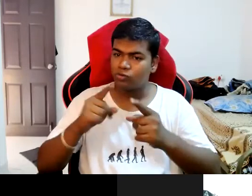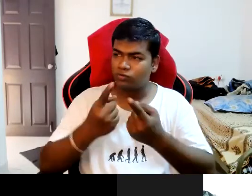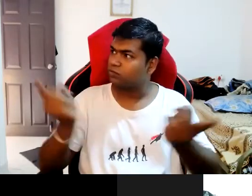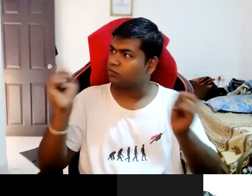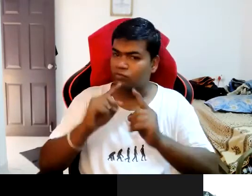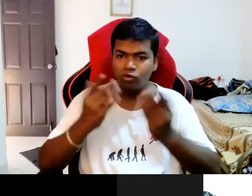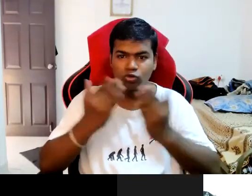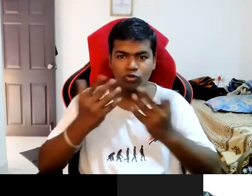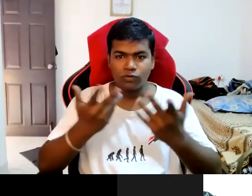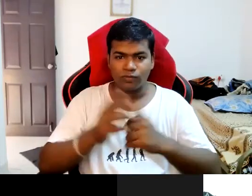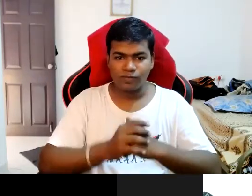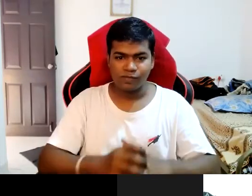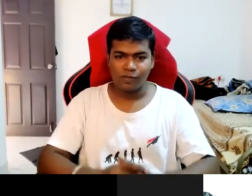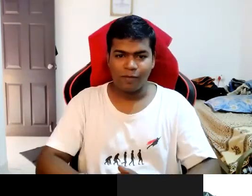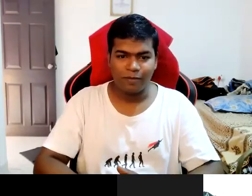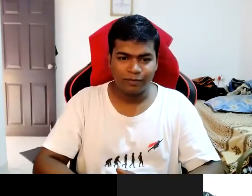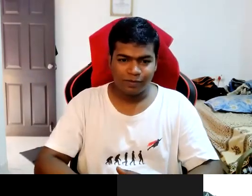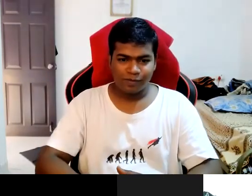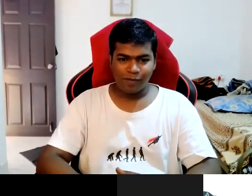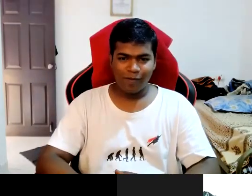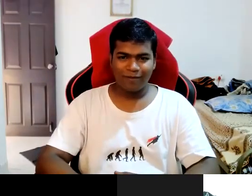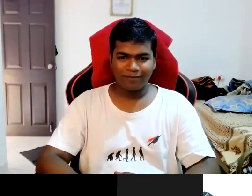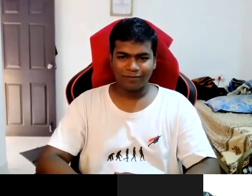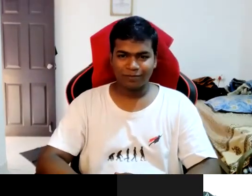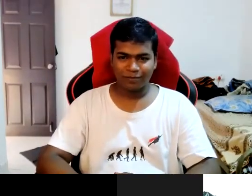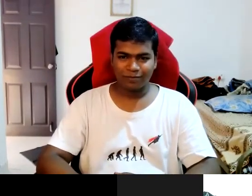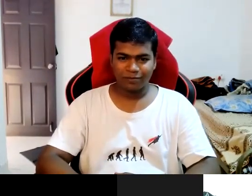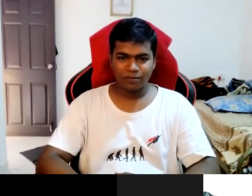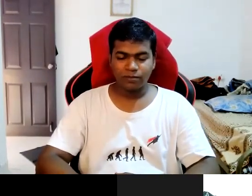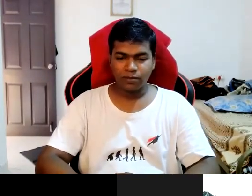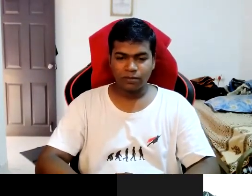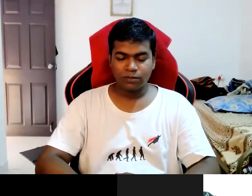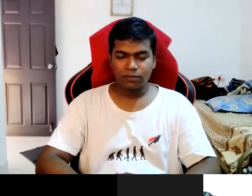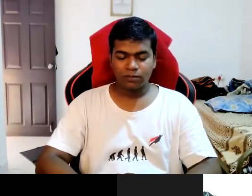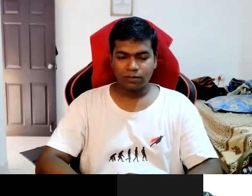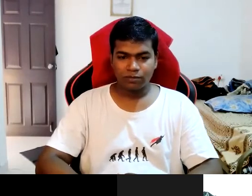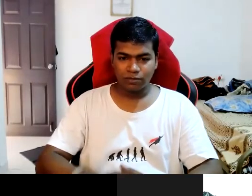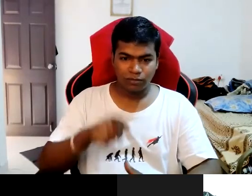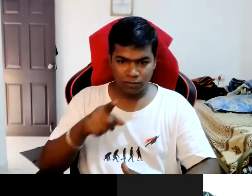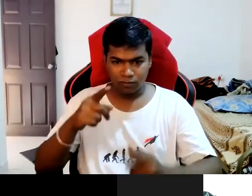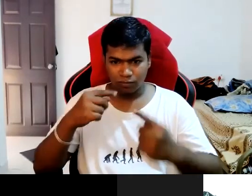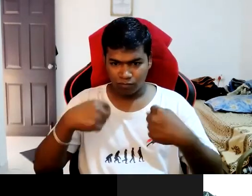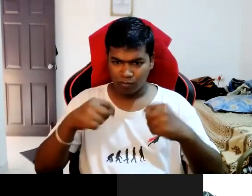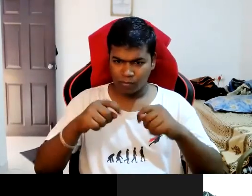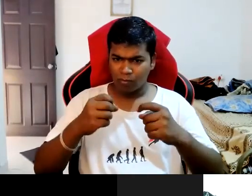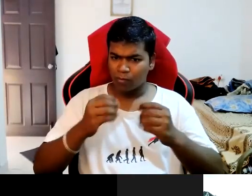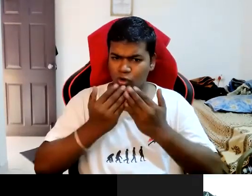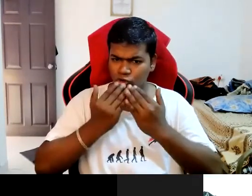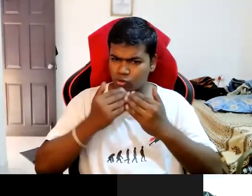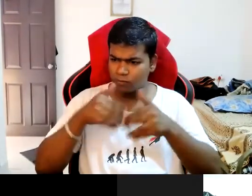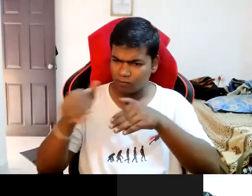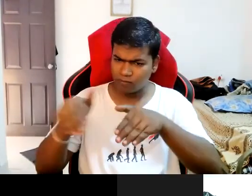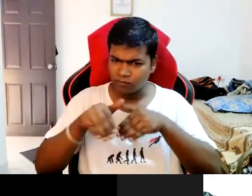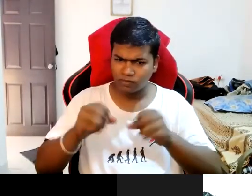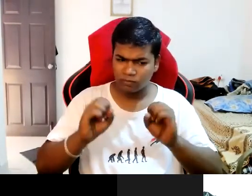So I don't have any skills. So when you actually tried started attending the schools how how